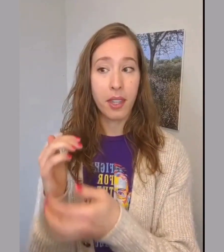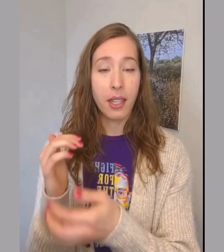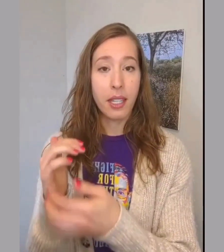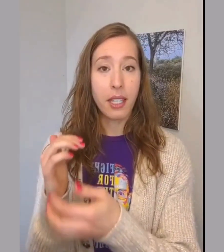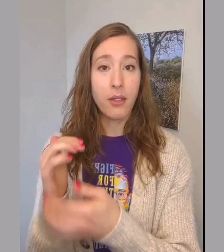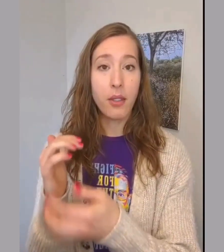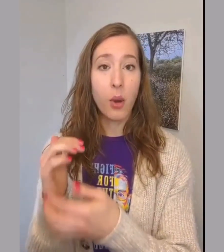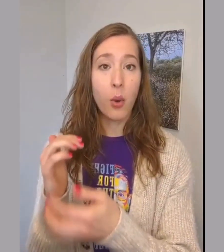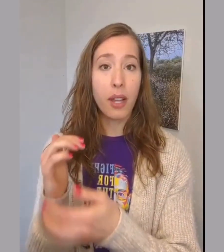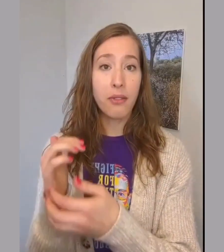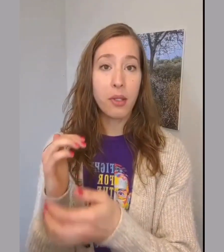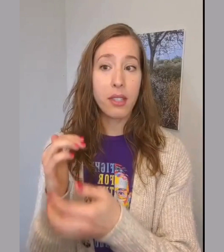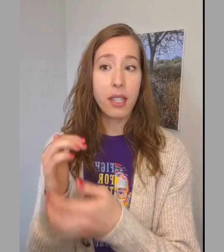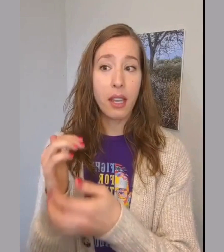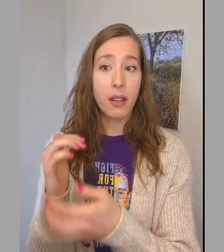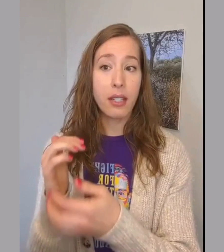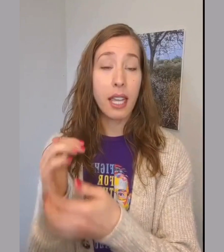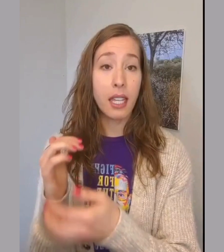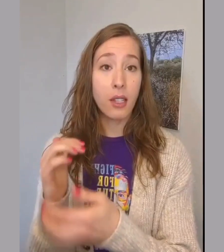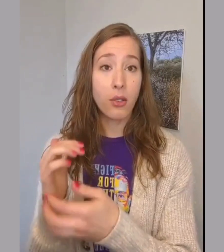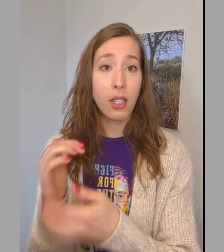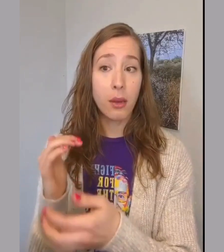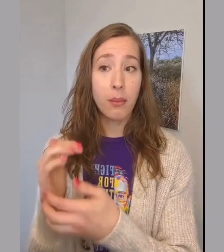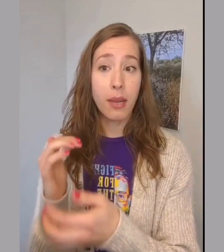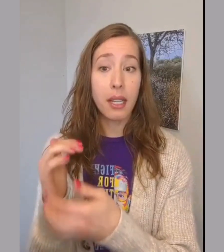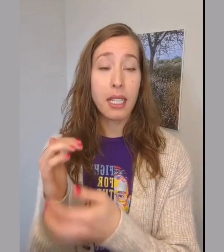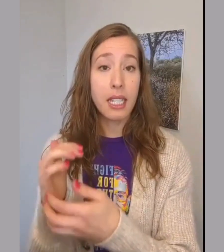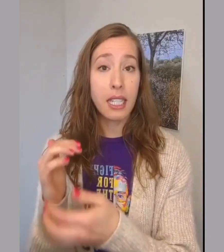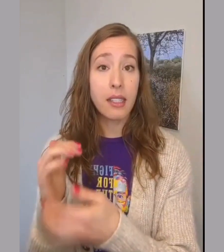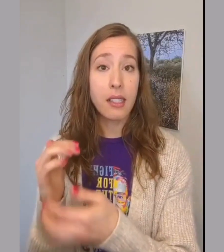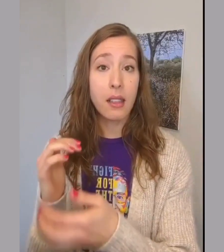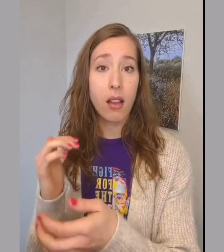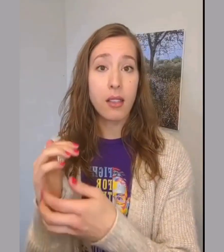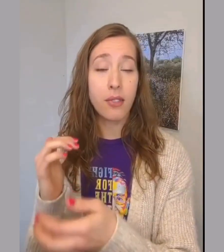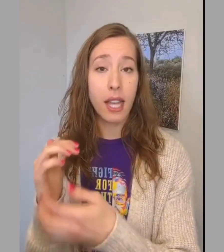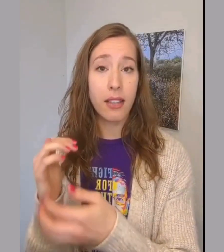Even though I feel scared and angry by the needless loss of life.